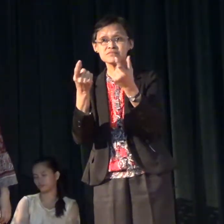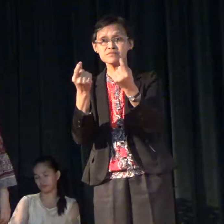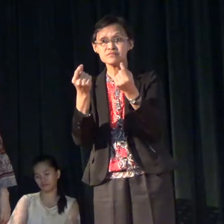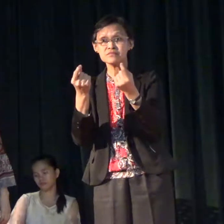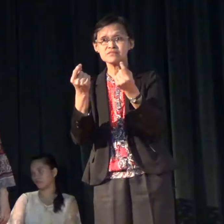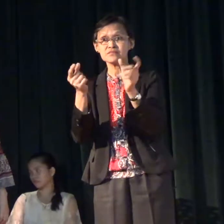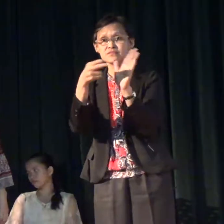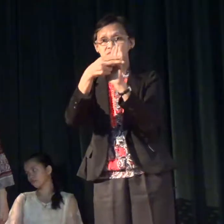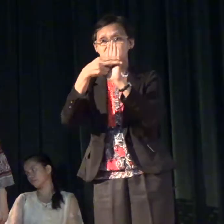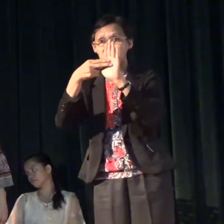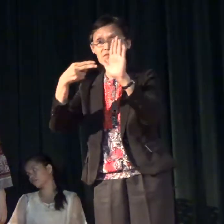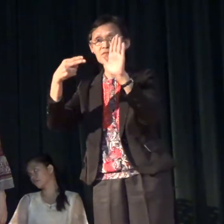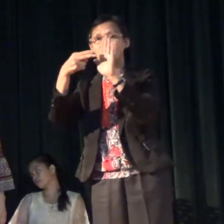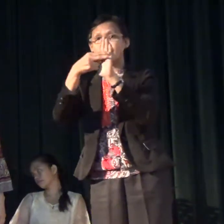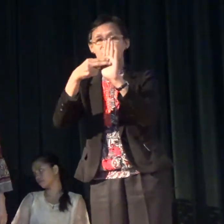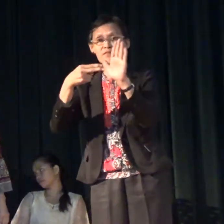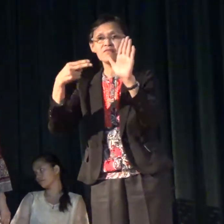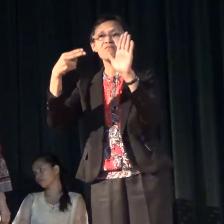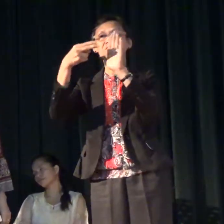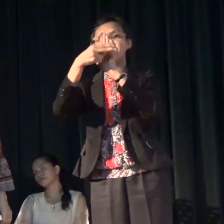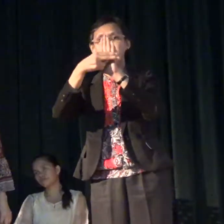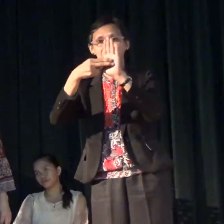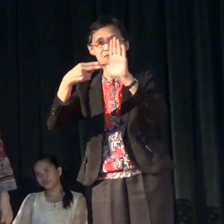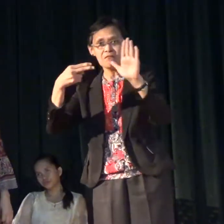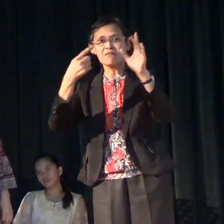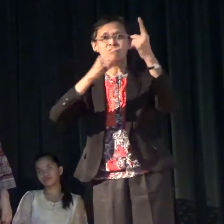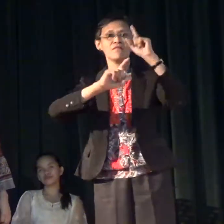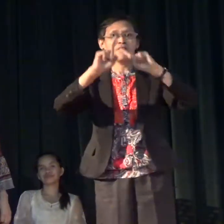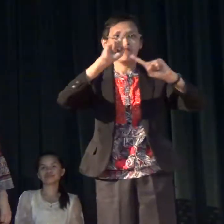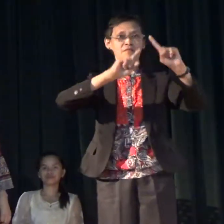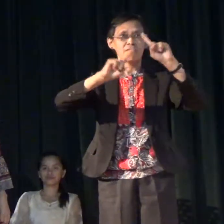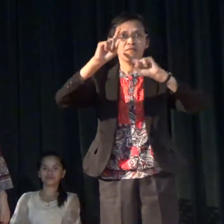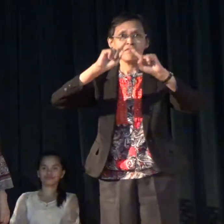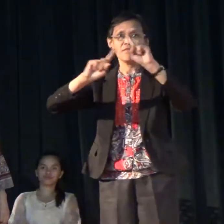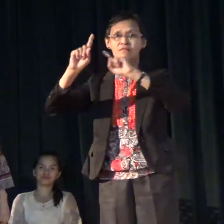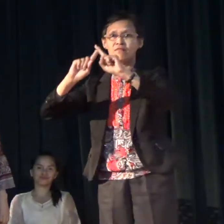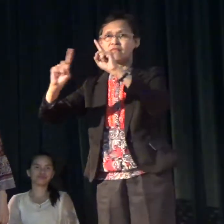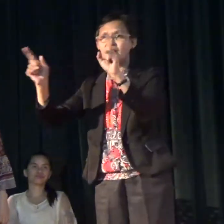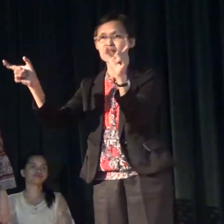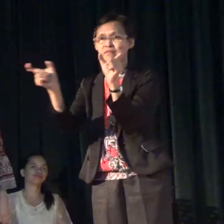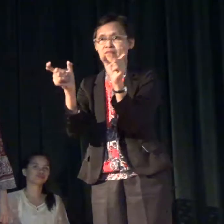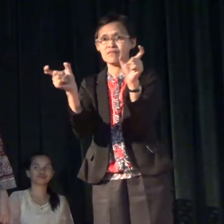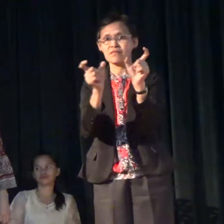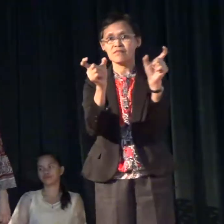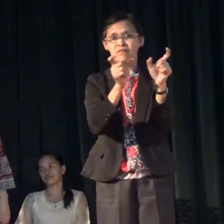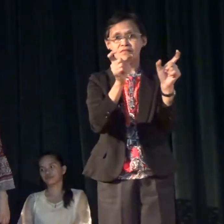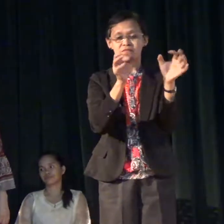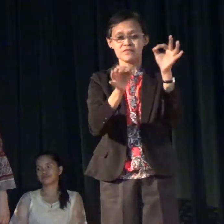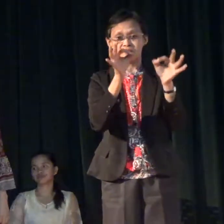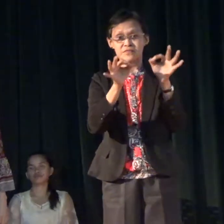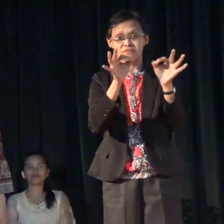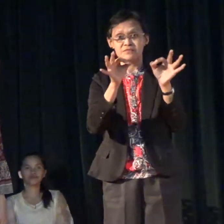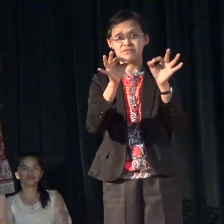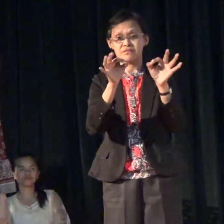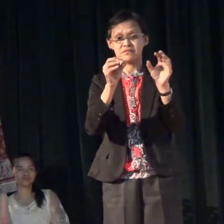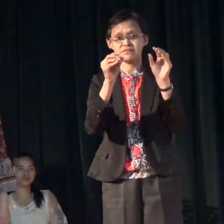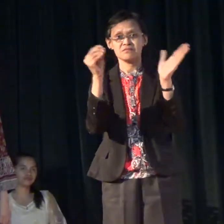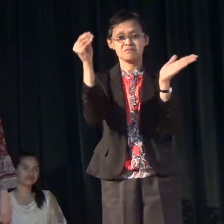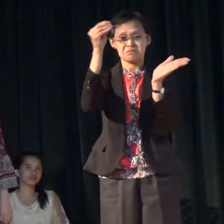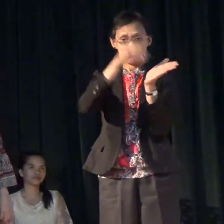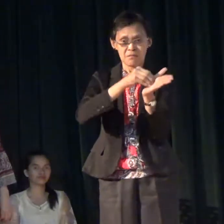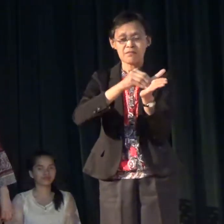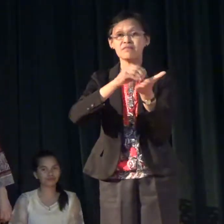those labels together, labels of signs that they use. And so when they put something on paper,